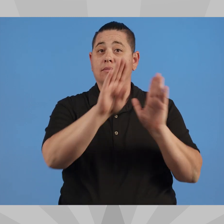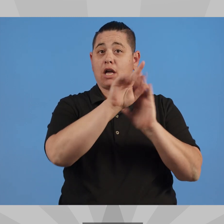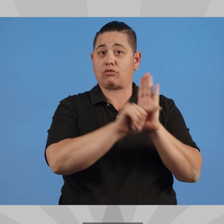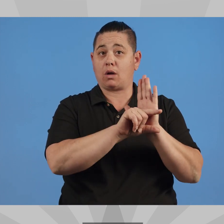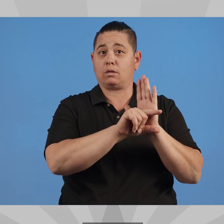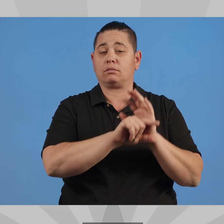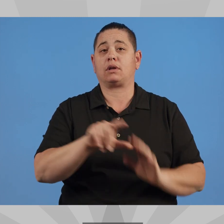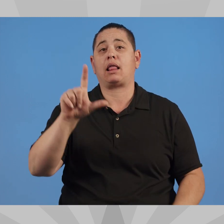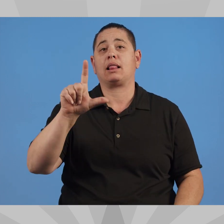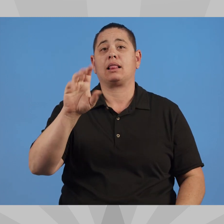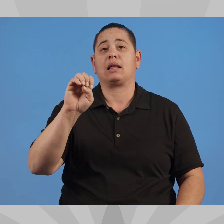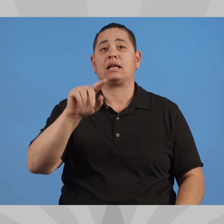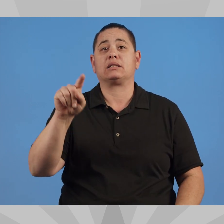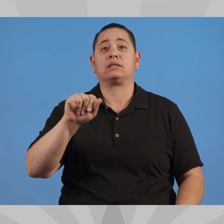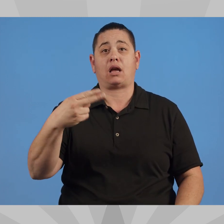Biography